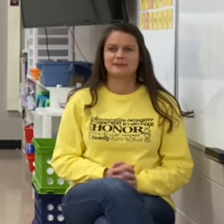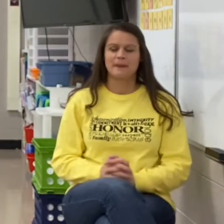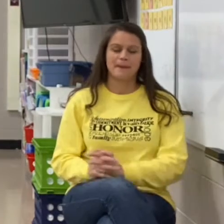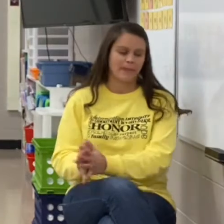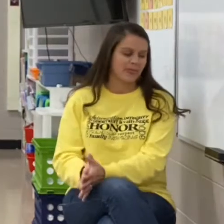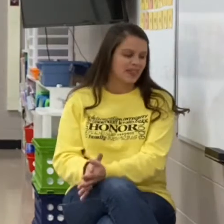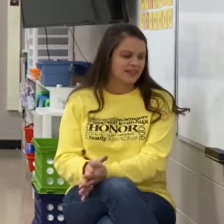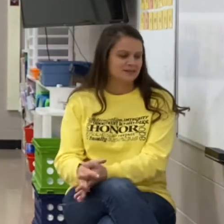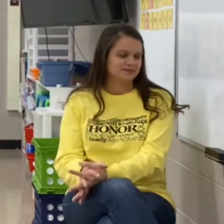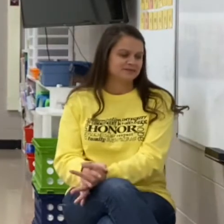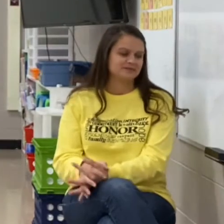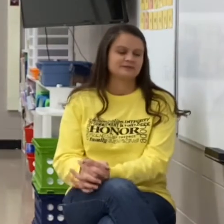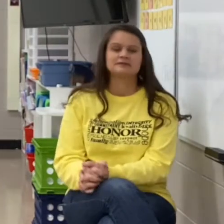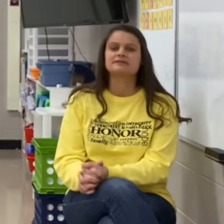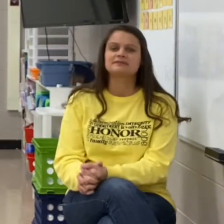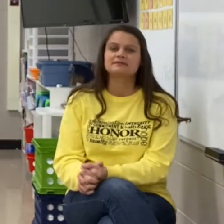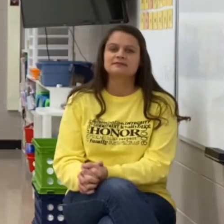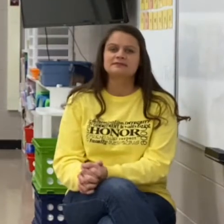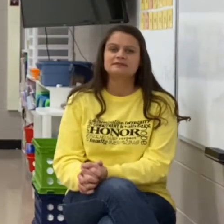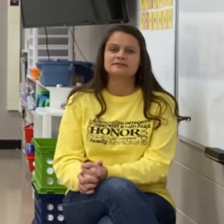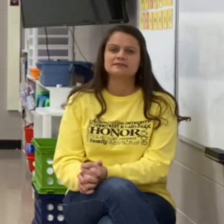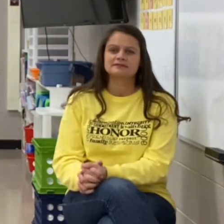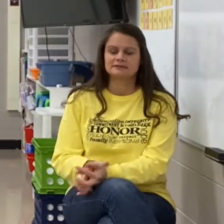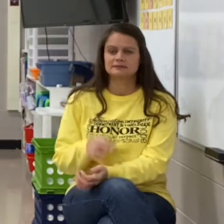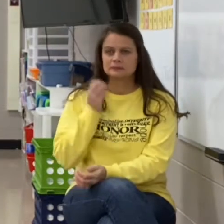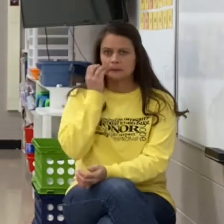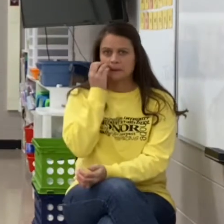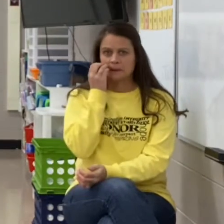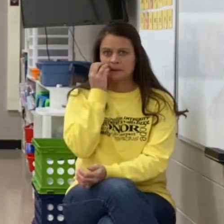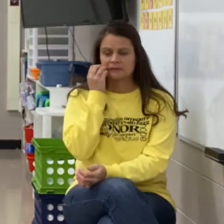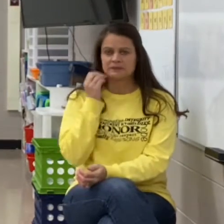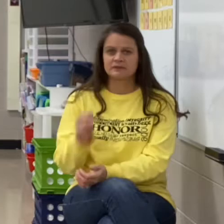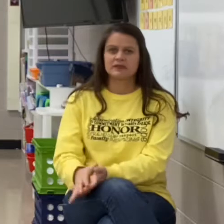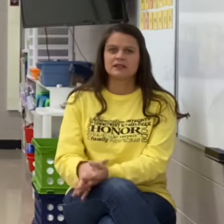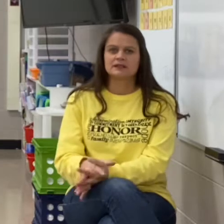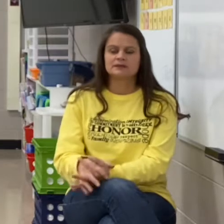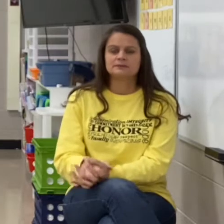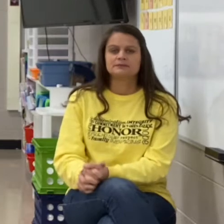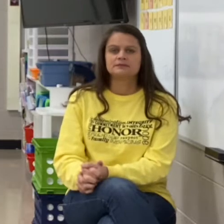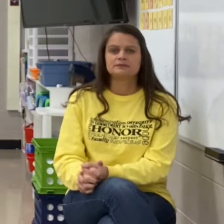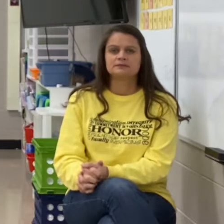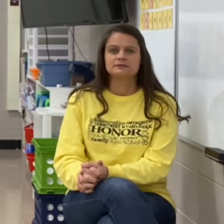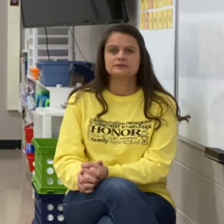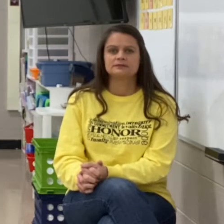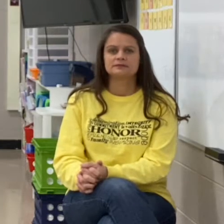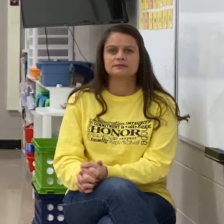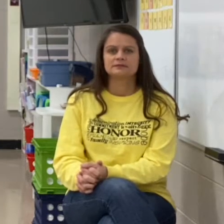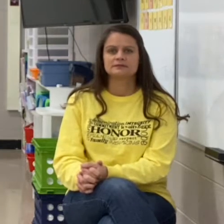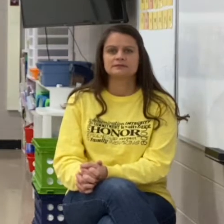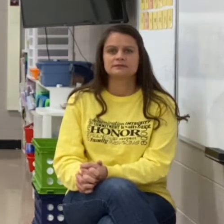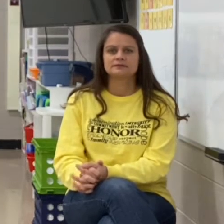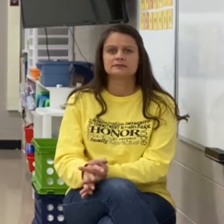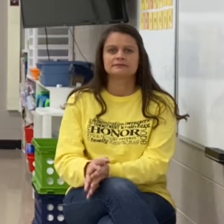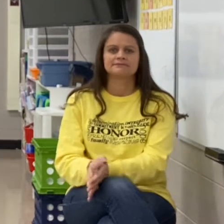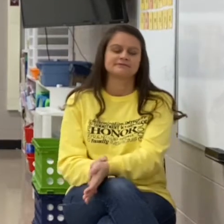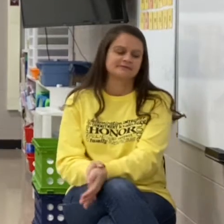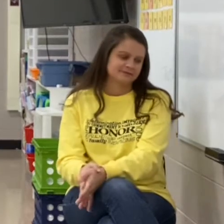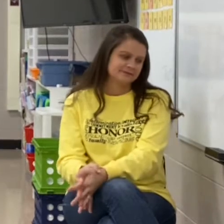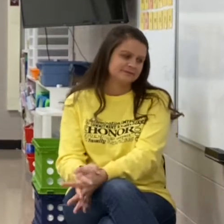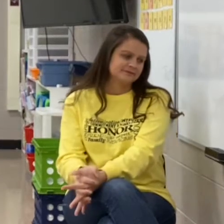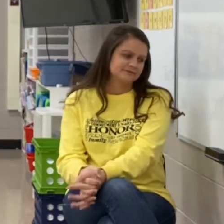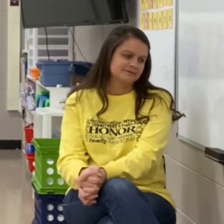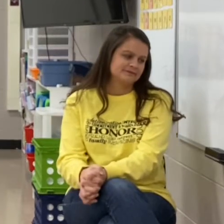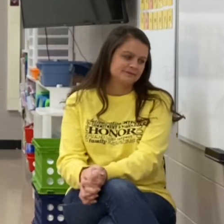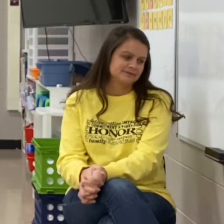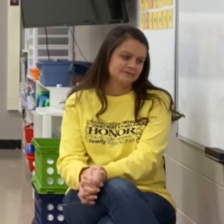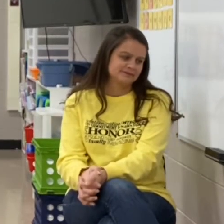Hi friends, Hegarty week 17 lesson two. So today's rhyme is uck and the word that I'm thinking of is